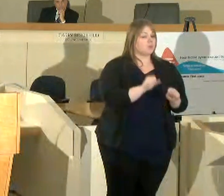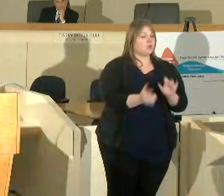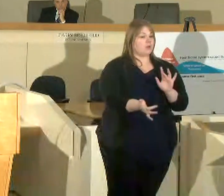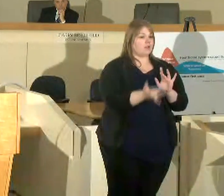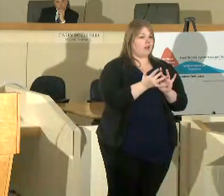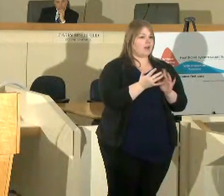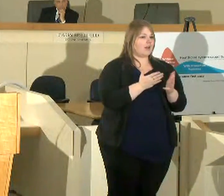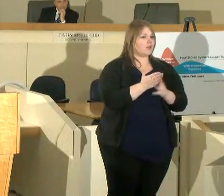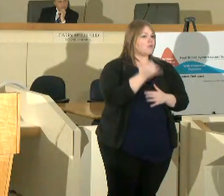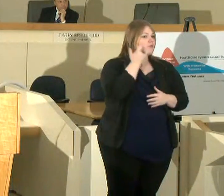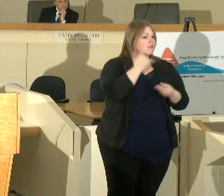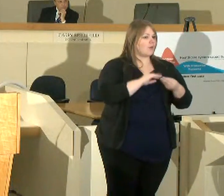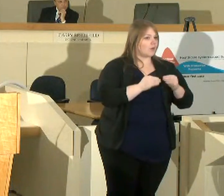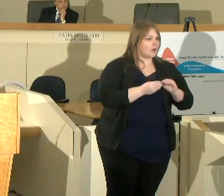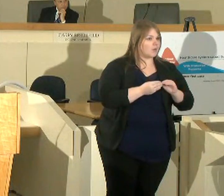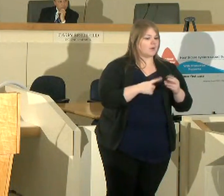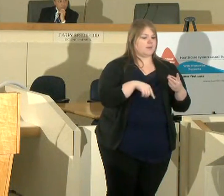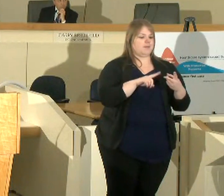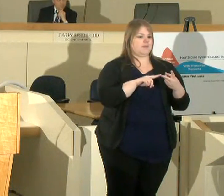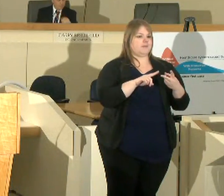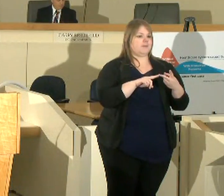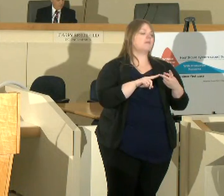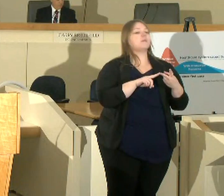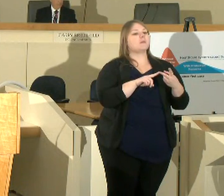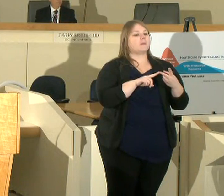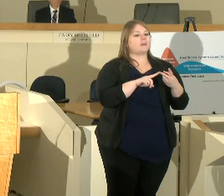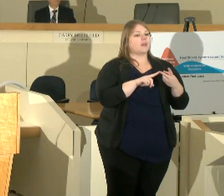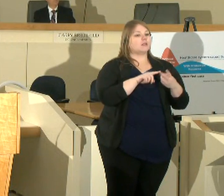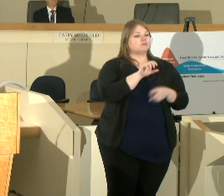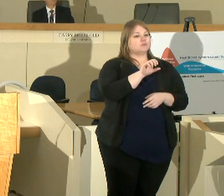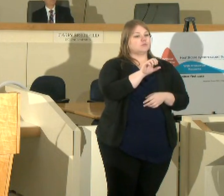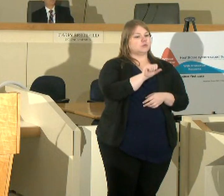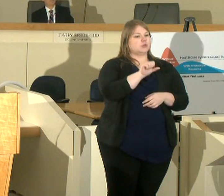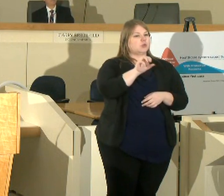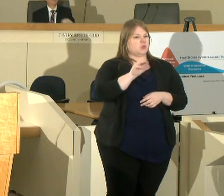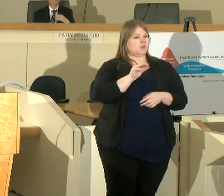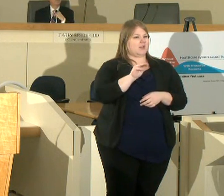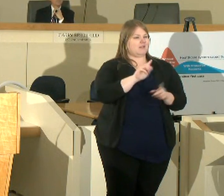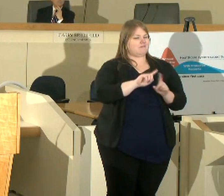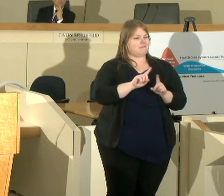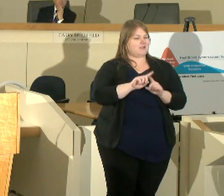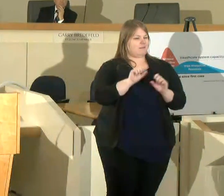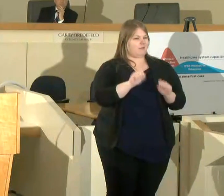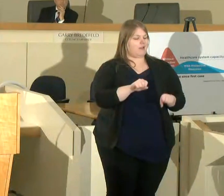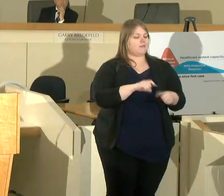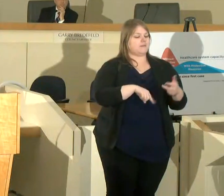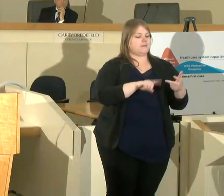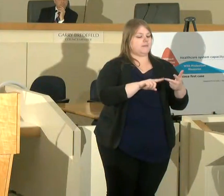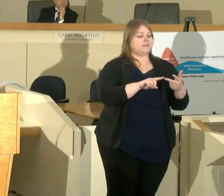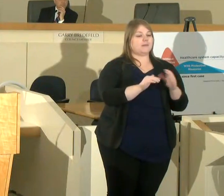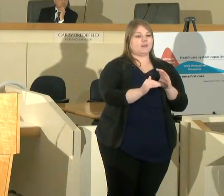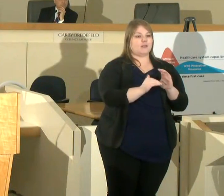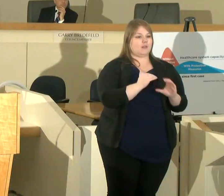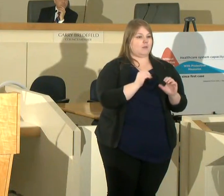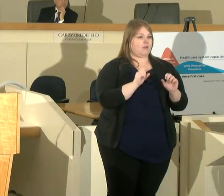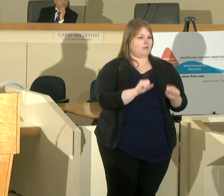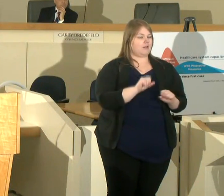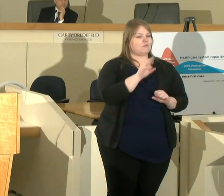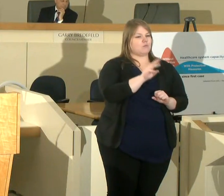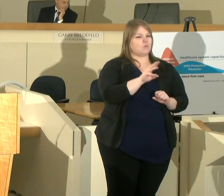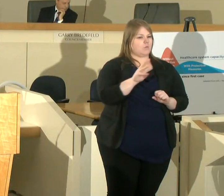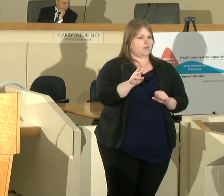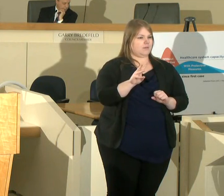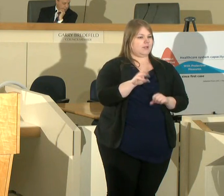through our phone numbers visit us by our social media platforms or by emailing emailing us at our